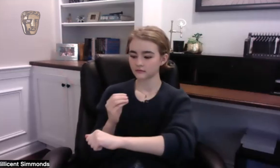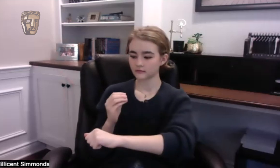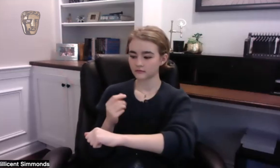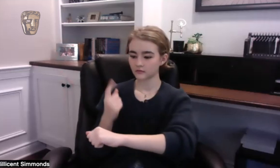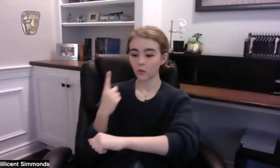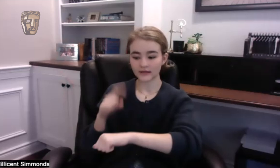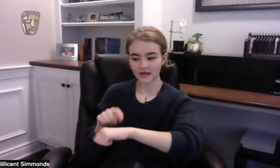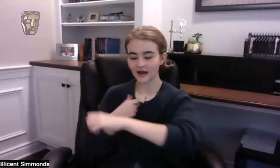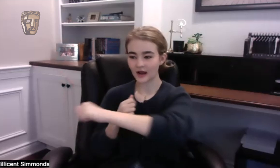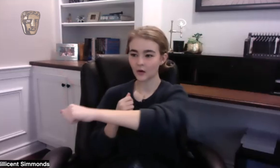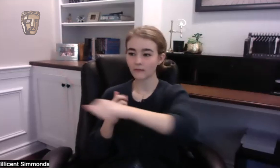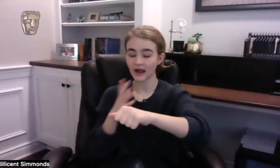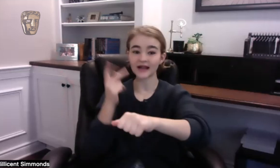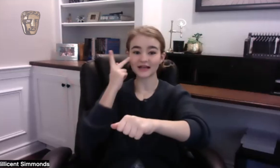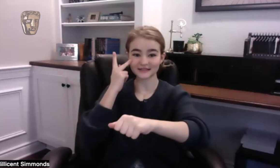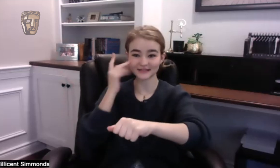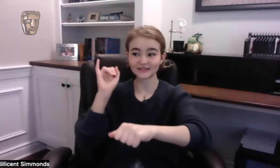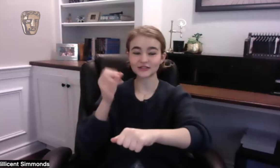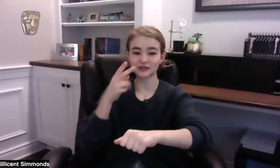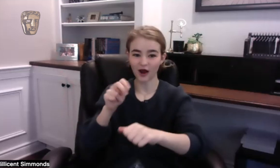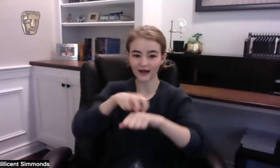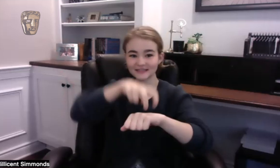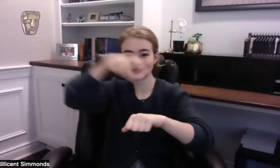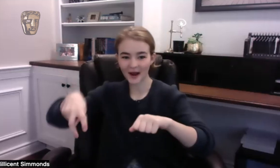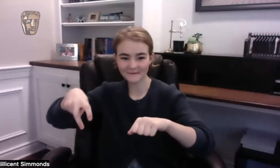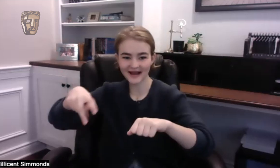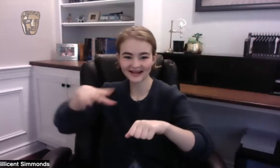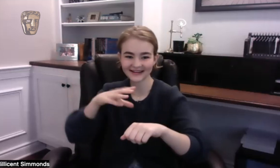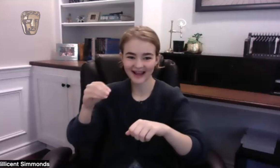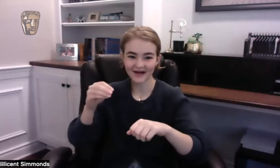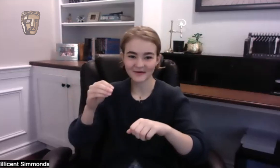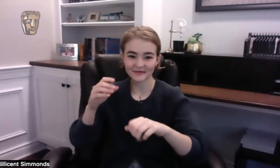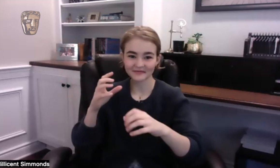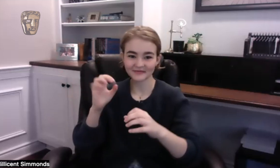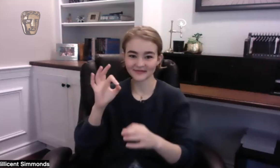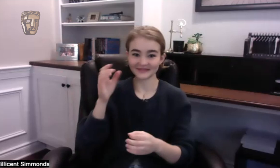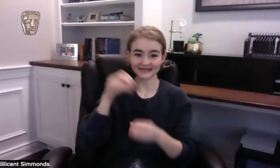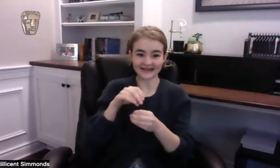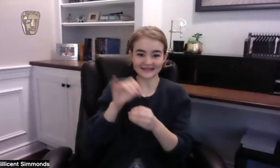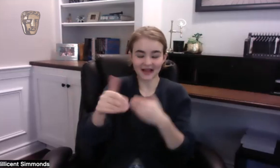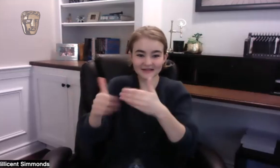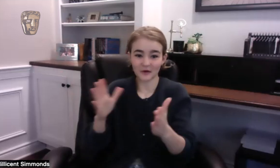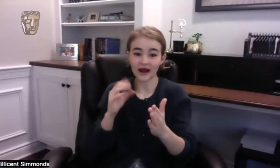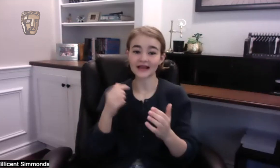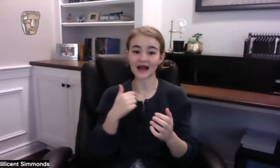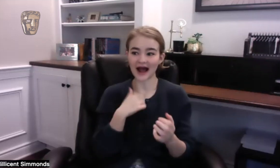pushing the door and I one time I saw John jump out from behind the door and yell at me and I accidentally